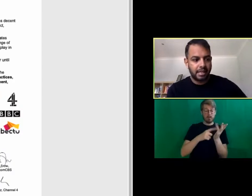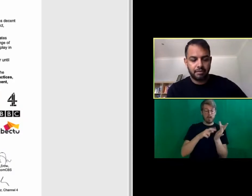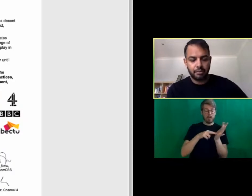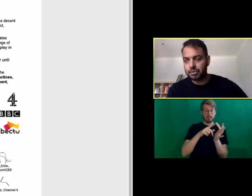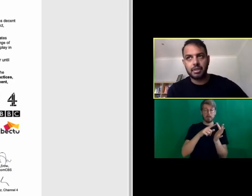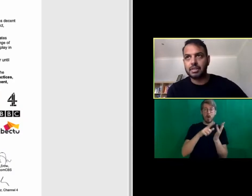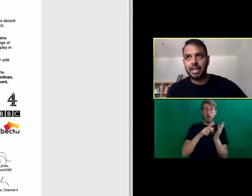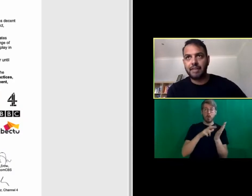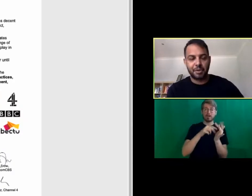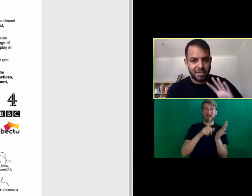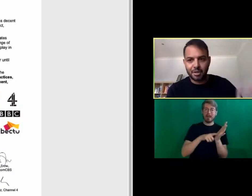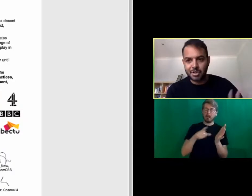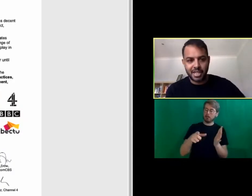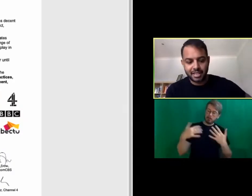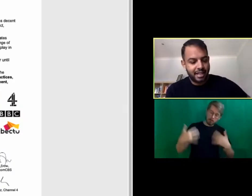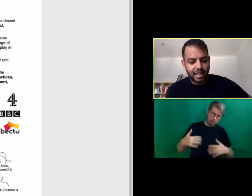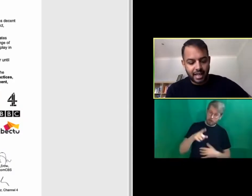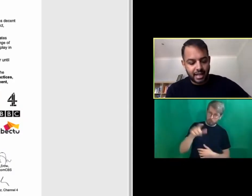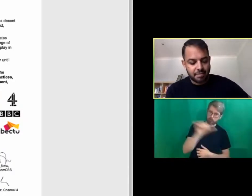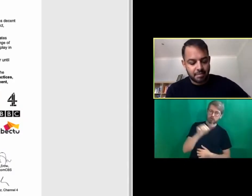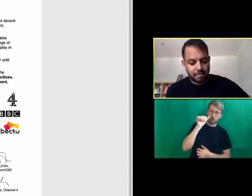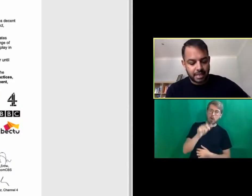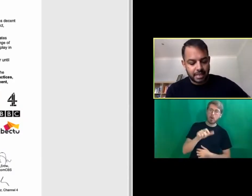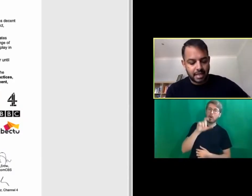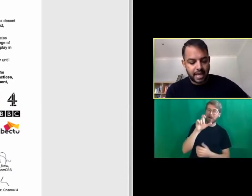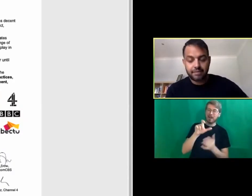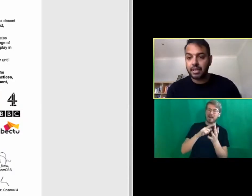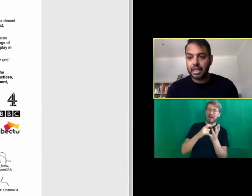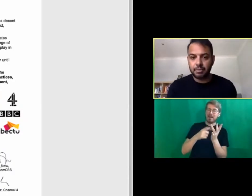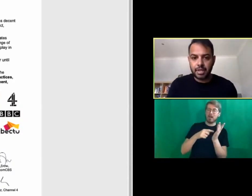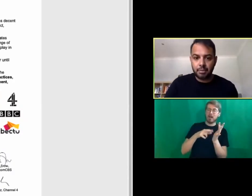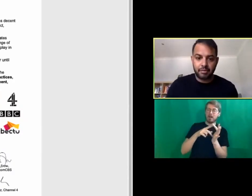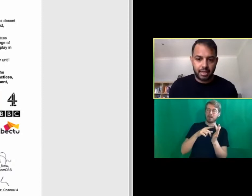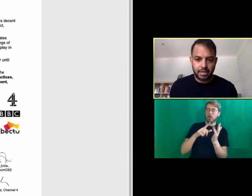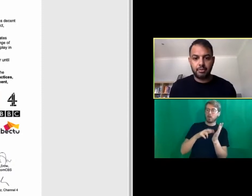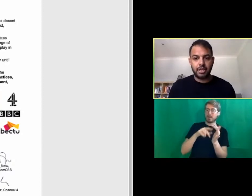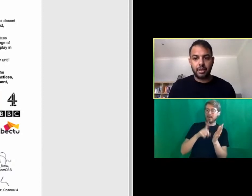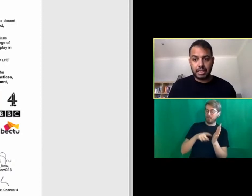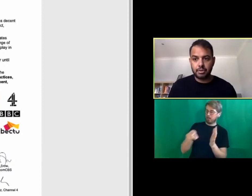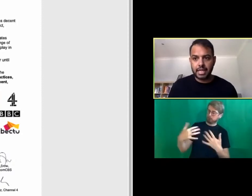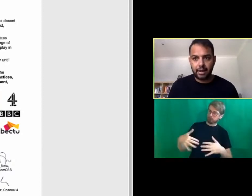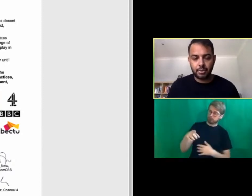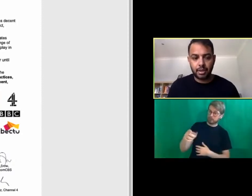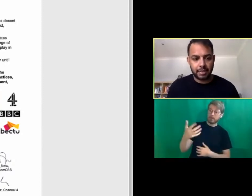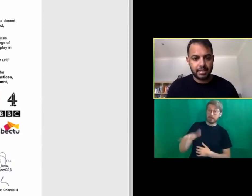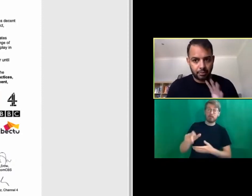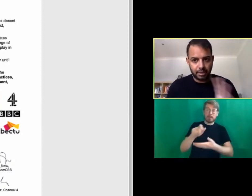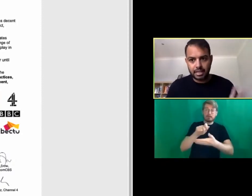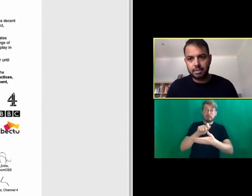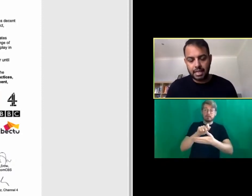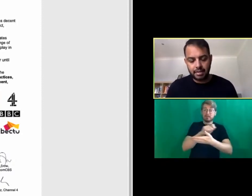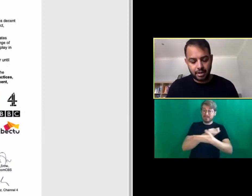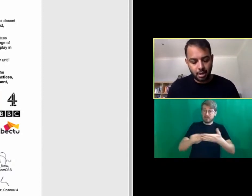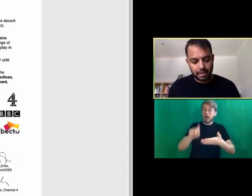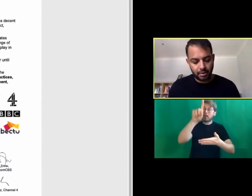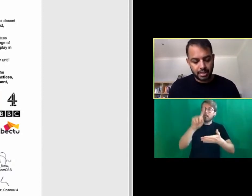absolute force for good everyone should know who she is um but they have signed with a provisor which I'd like to read out as well because I